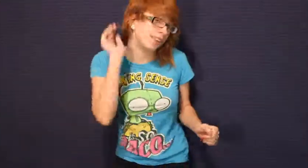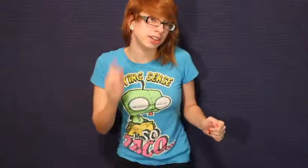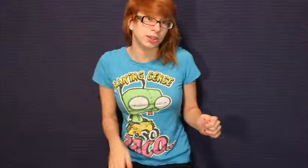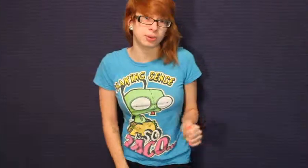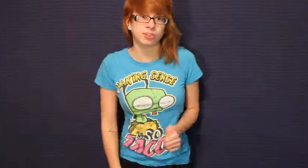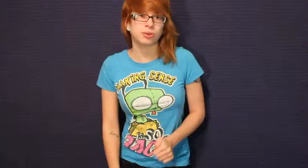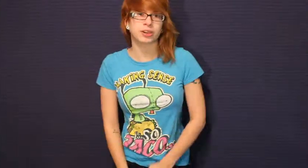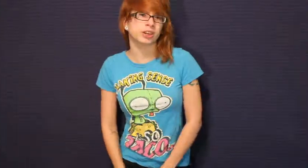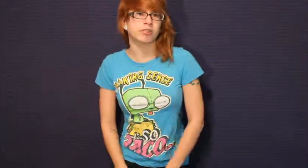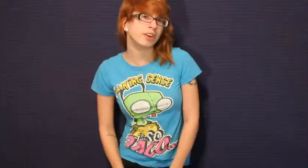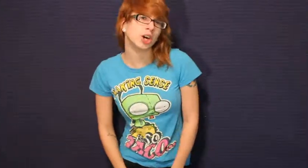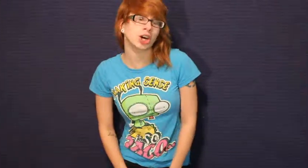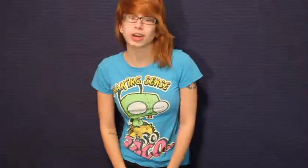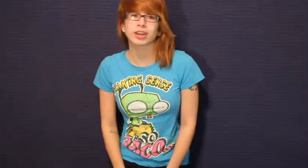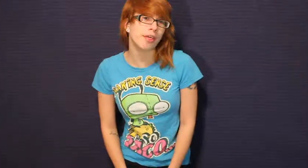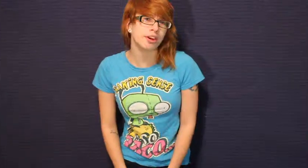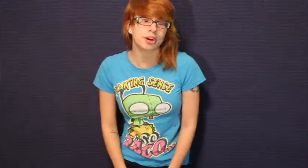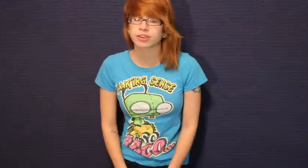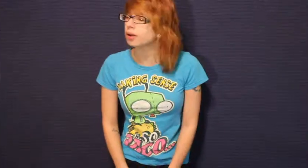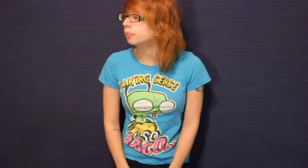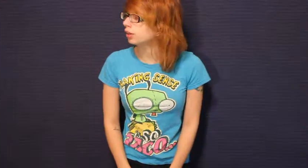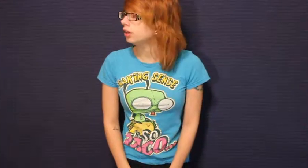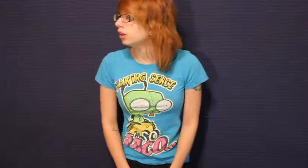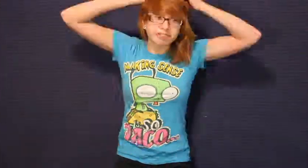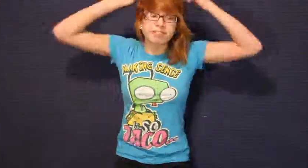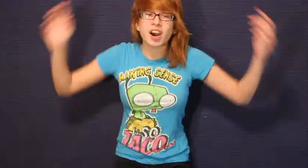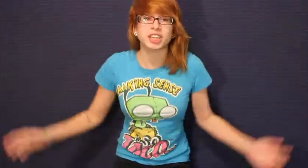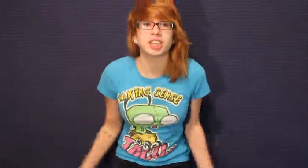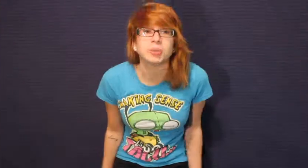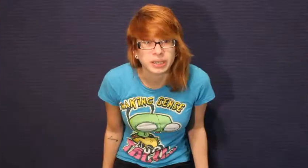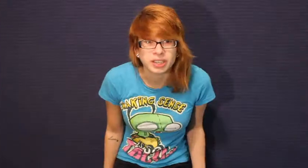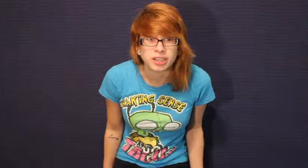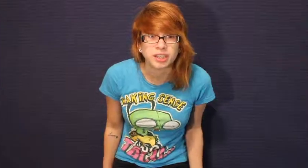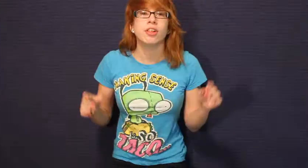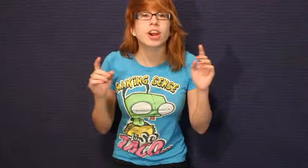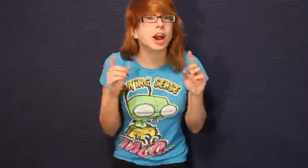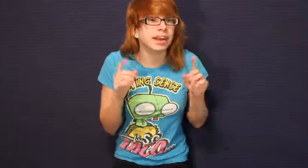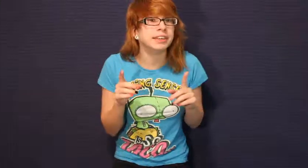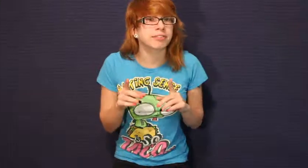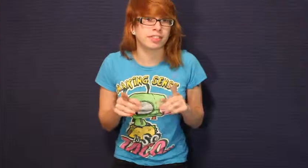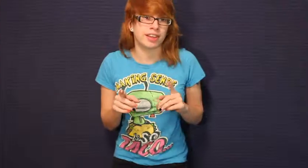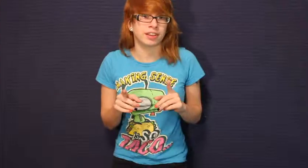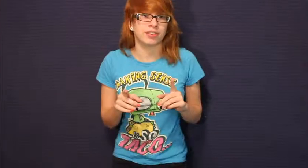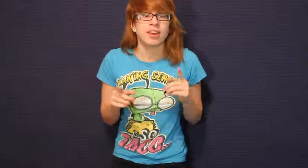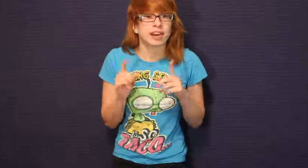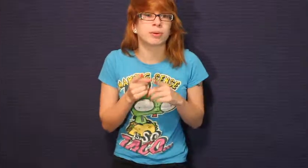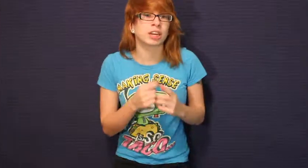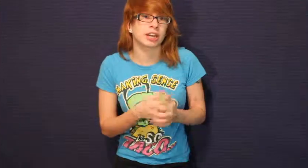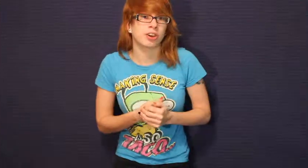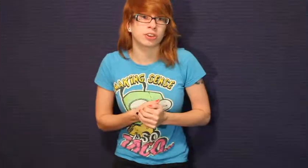on you because you're wearing fur or leather or something. Fuck you PETA. There are eight different things that I want to talk